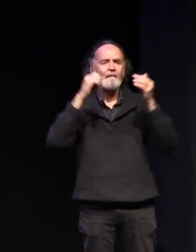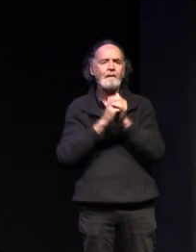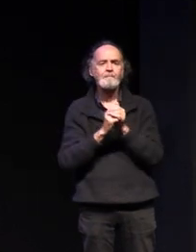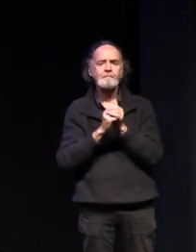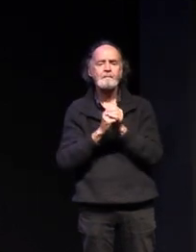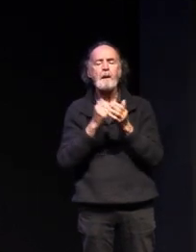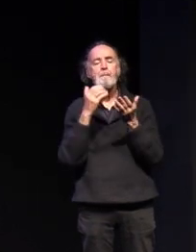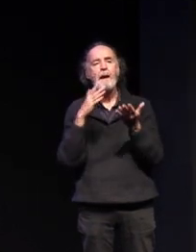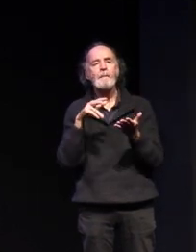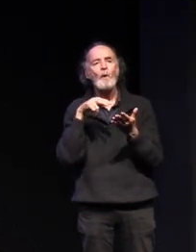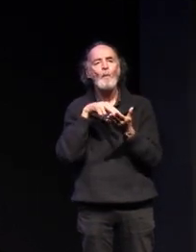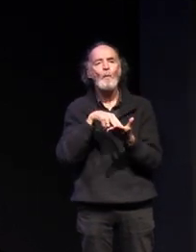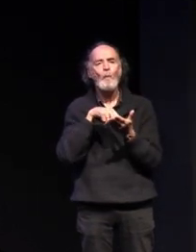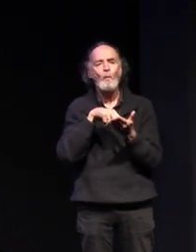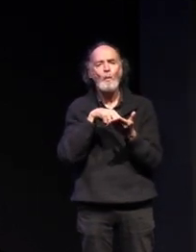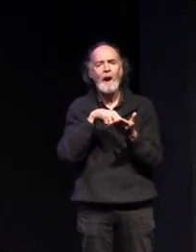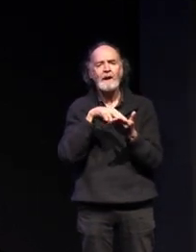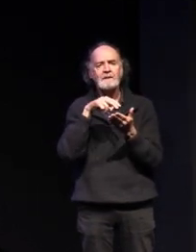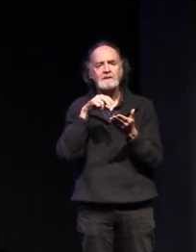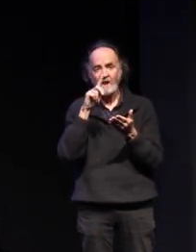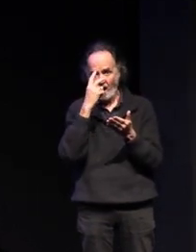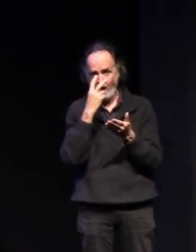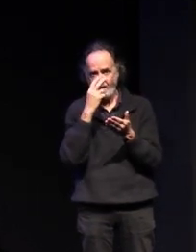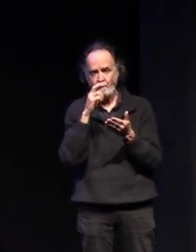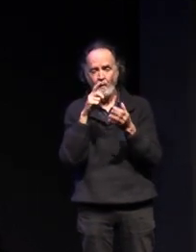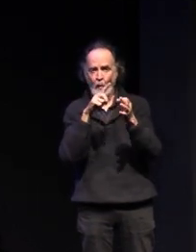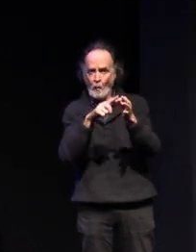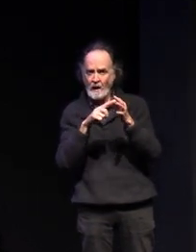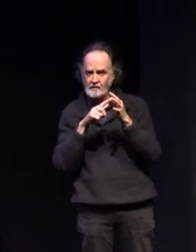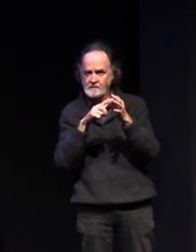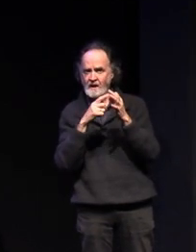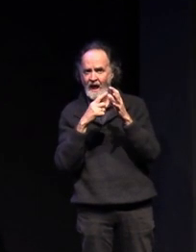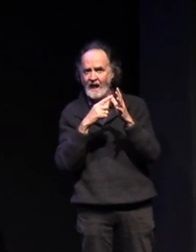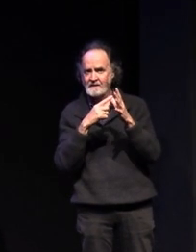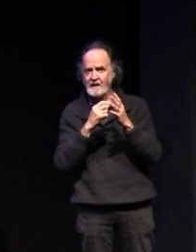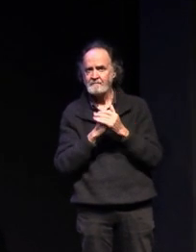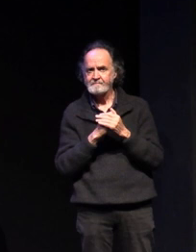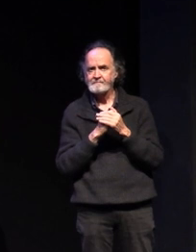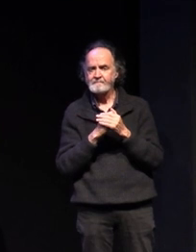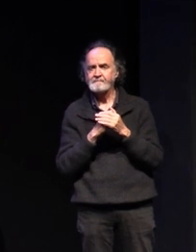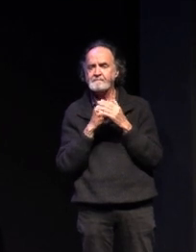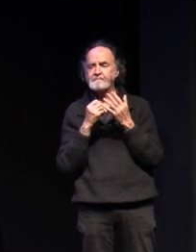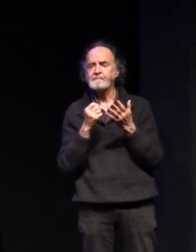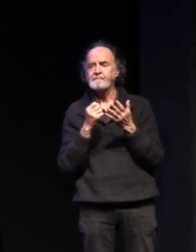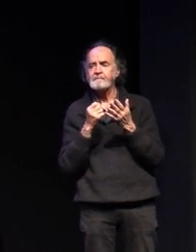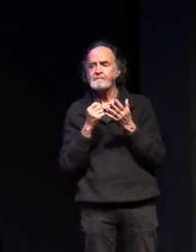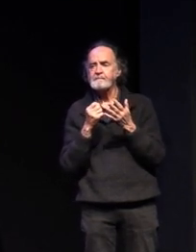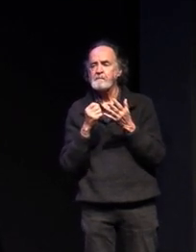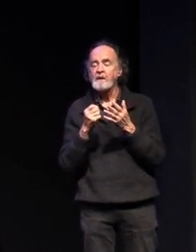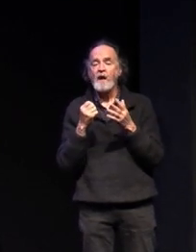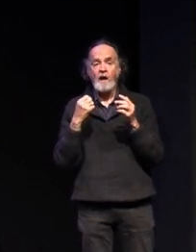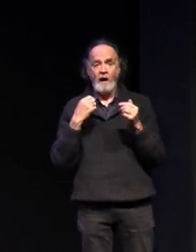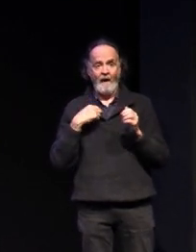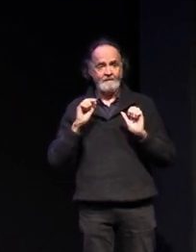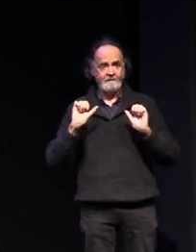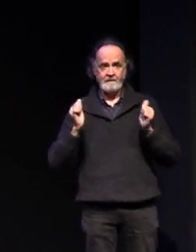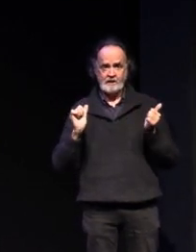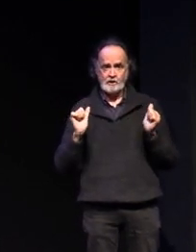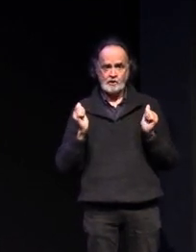this evening for that question and answer session so this is a almost where i finish